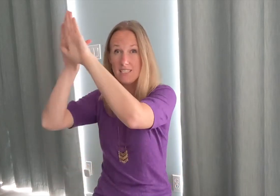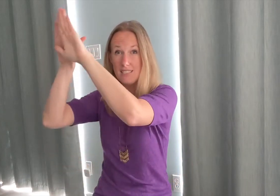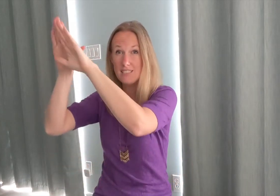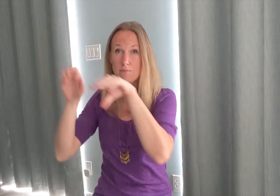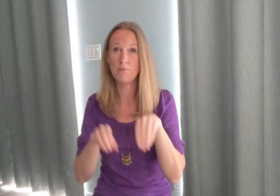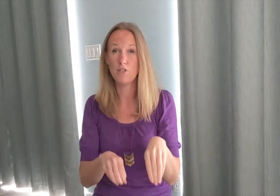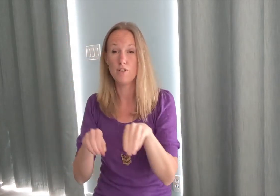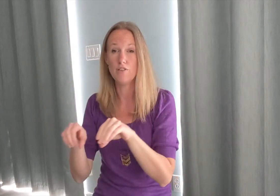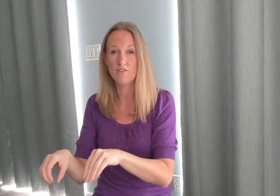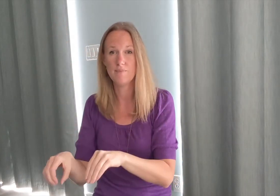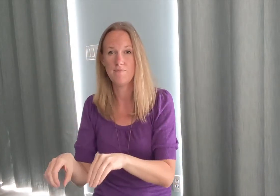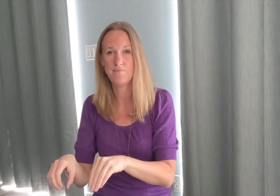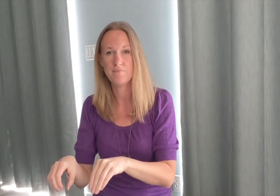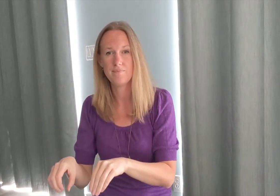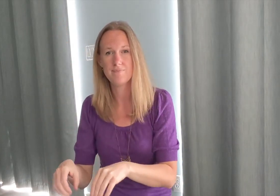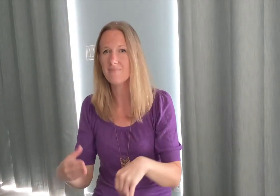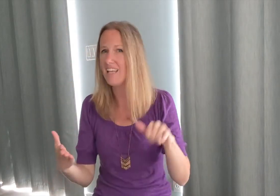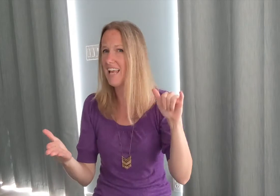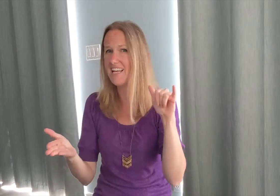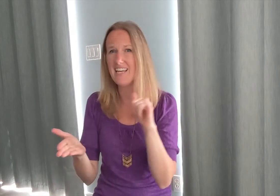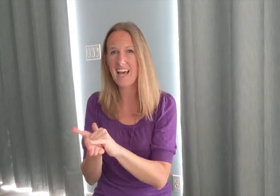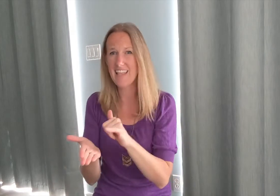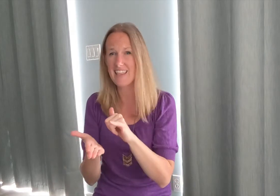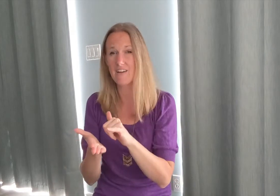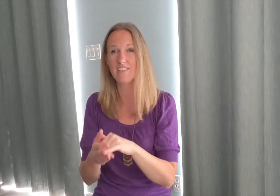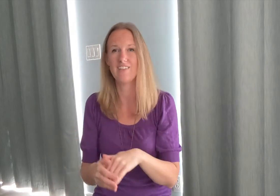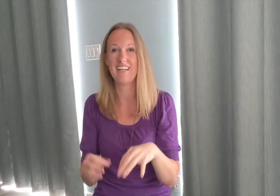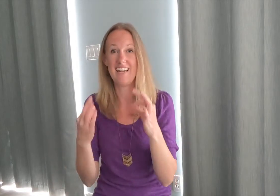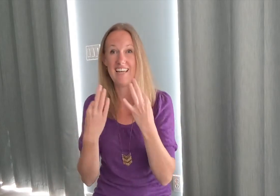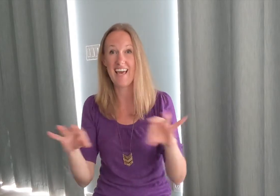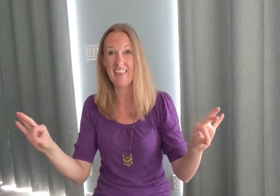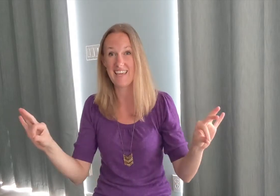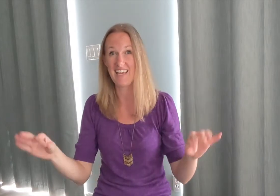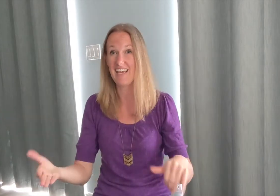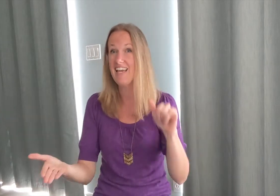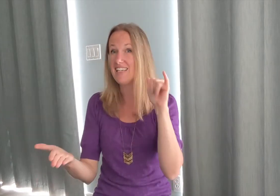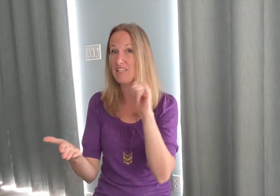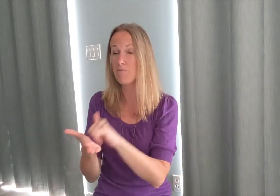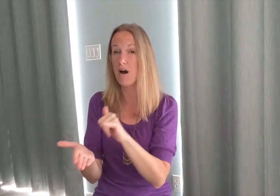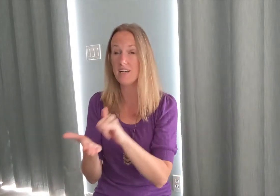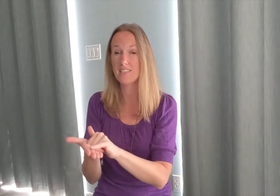move and nothing or sorry nothing it's impossible